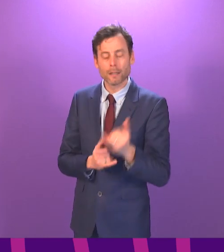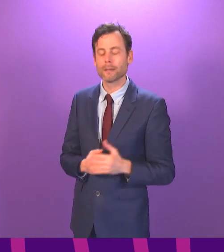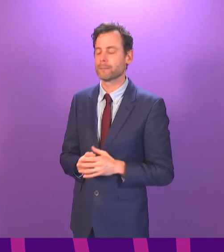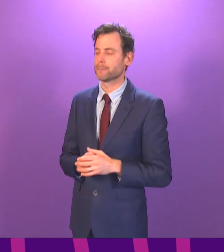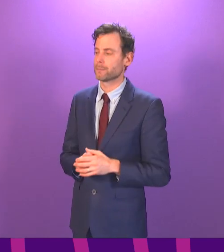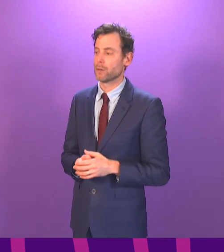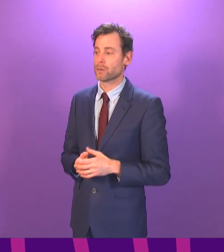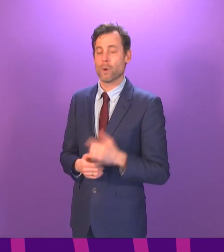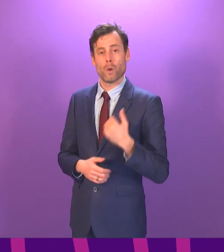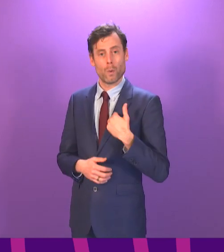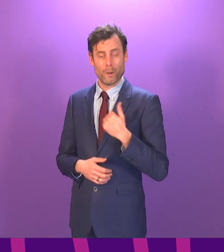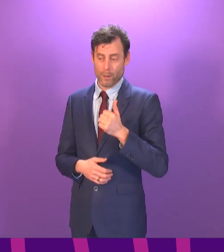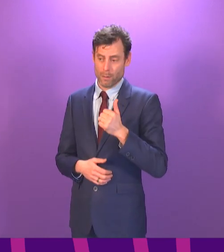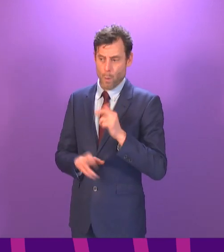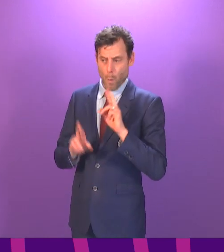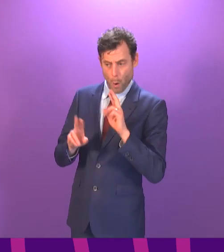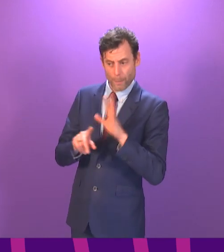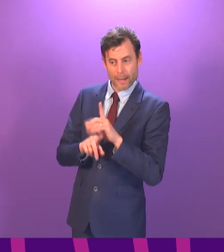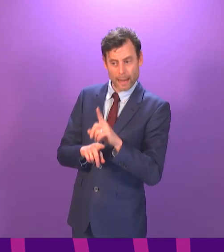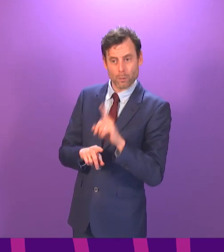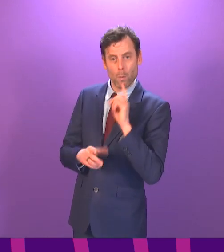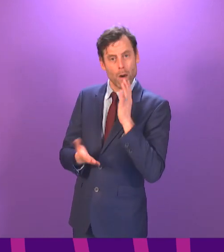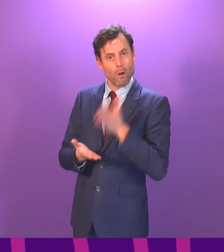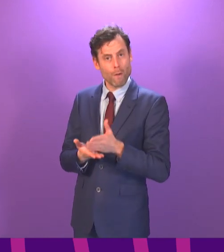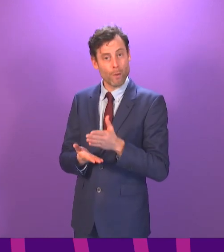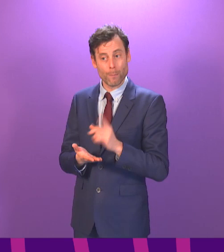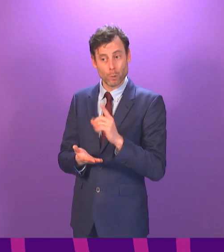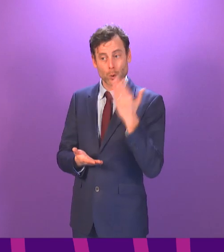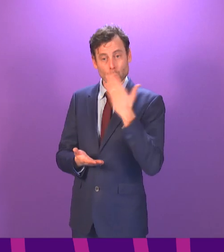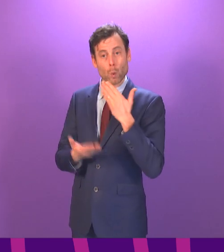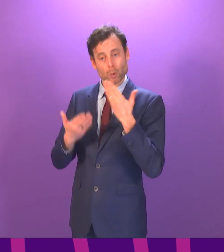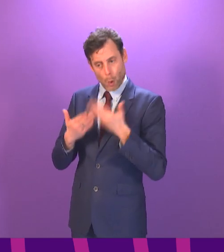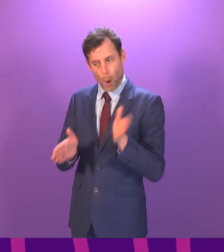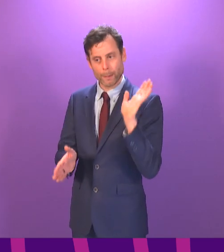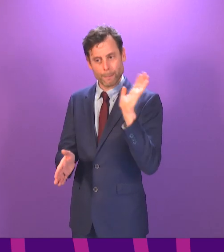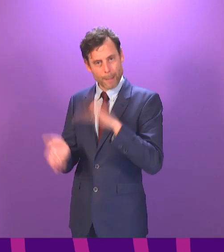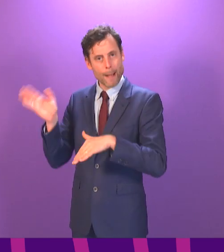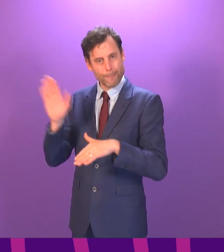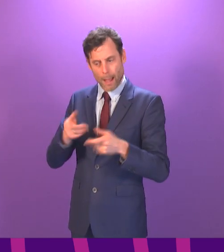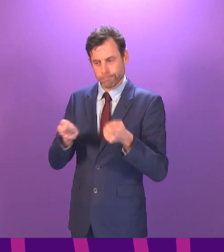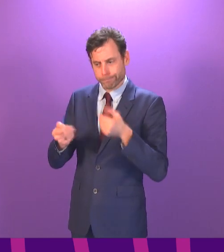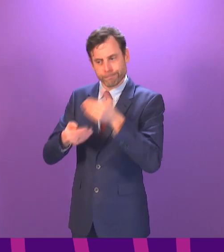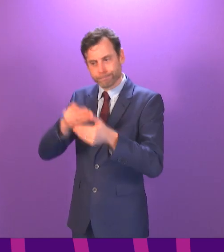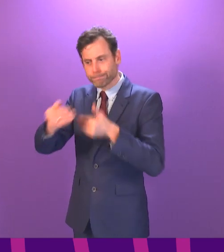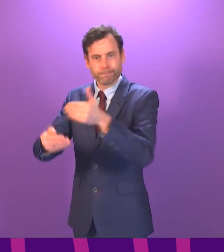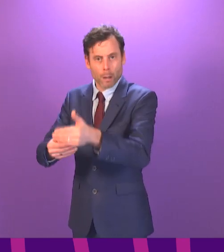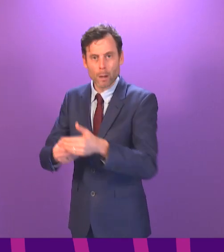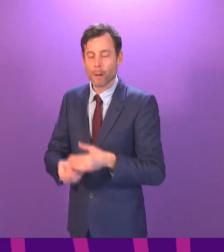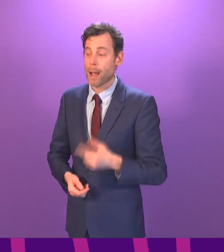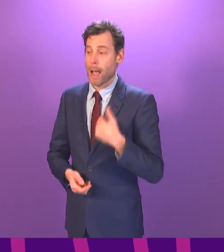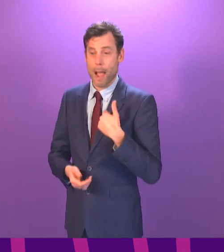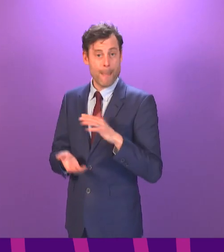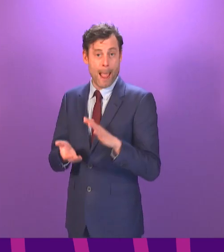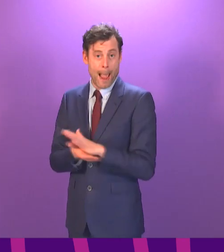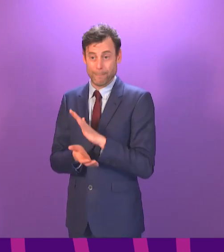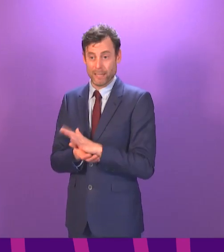although that has to be confirmed next week, later on this month. I will happily take the issue away and have discussions